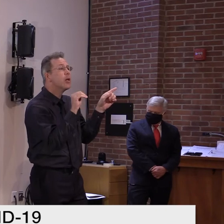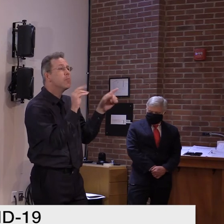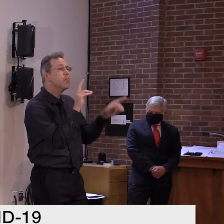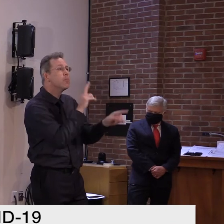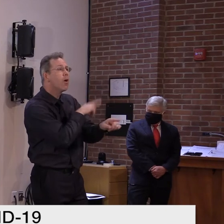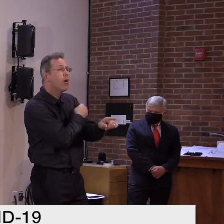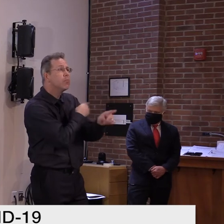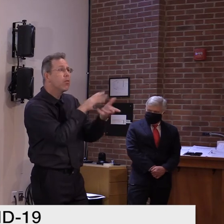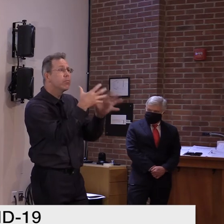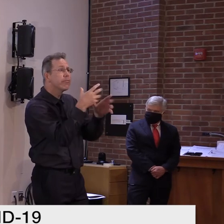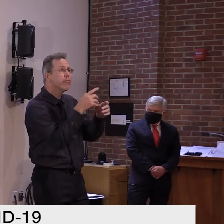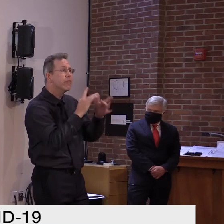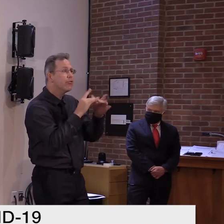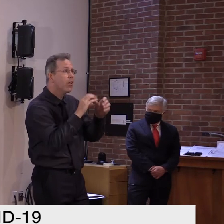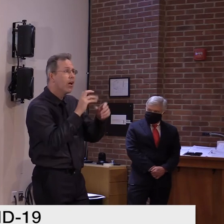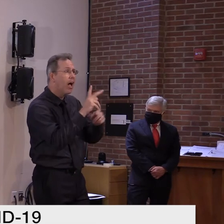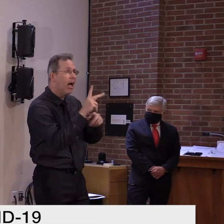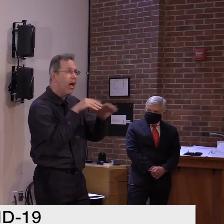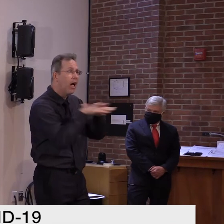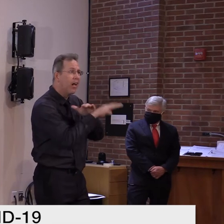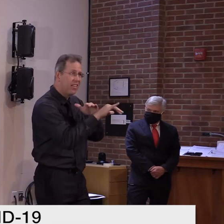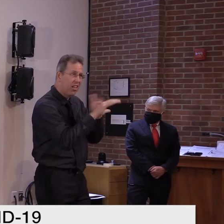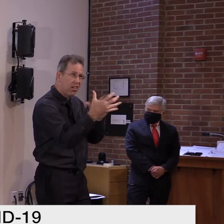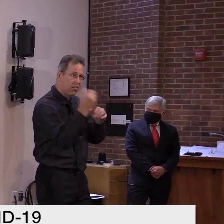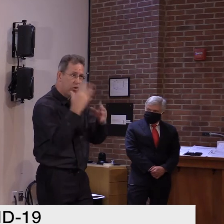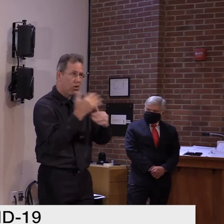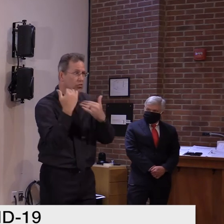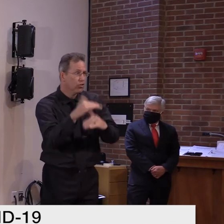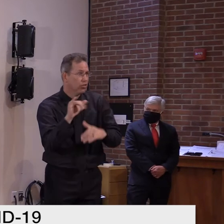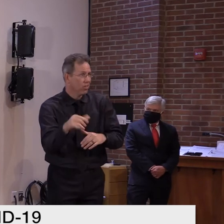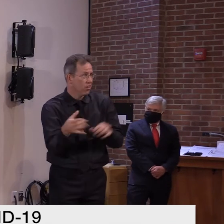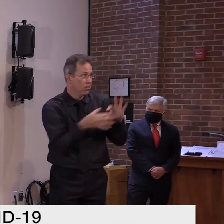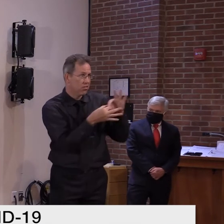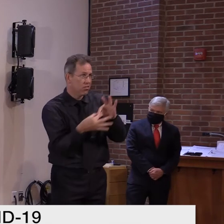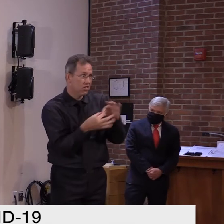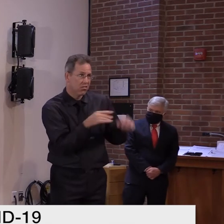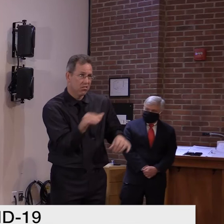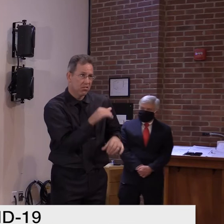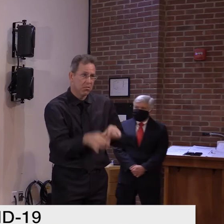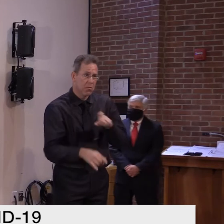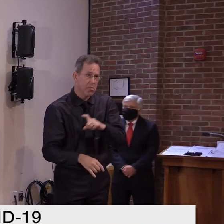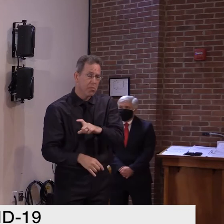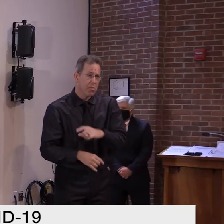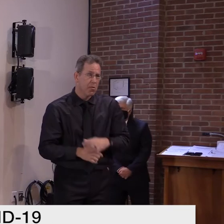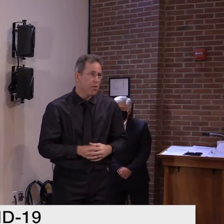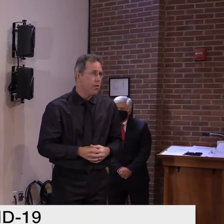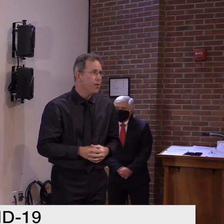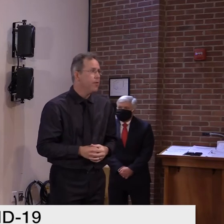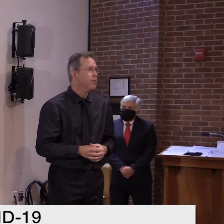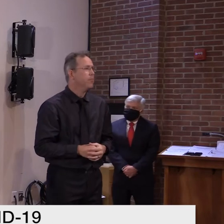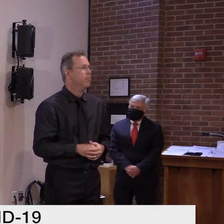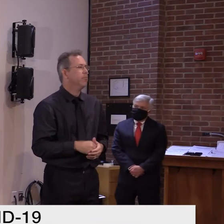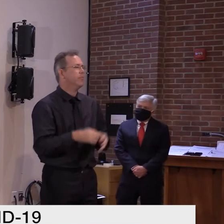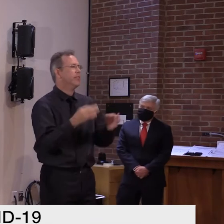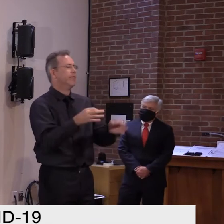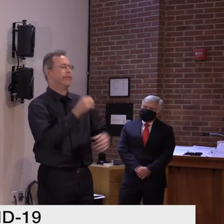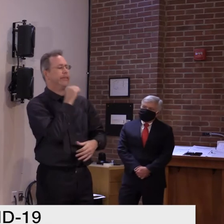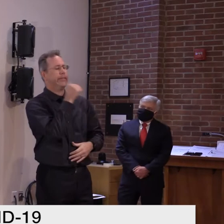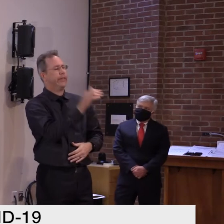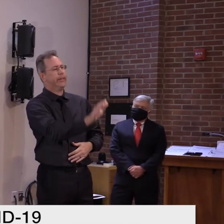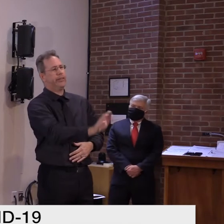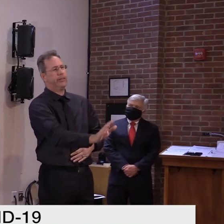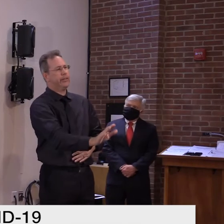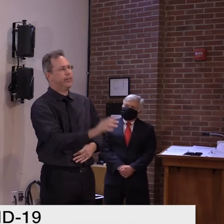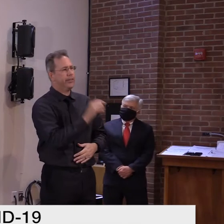Is there a connection there? No, thanks for that question. The answer is absolutely not. Um, the hospital is